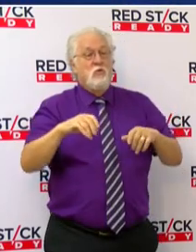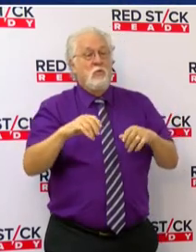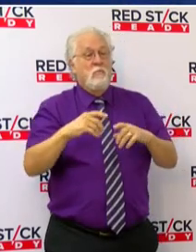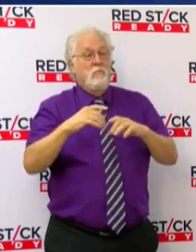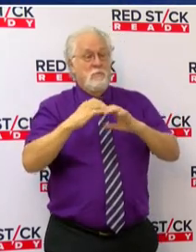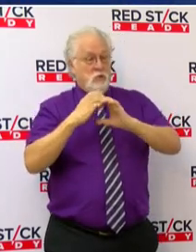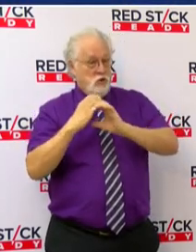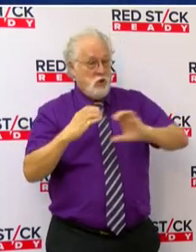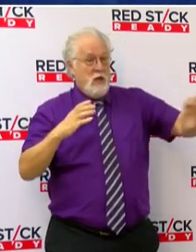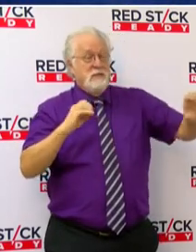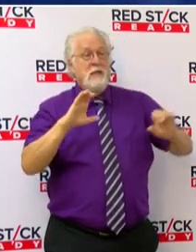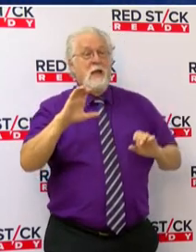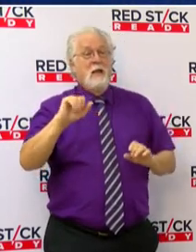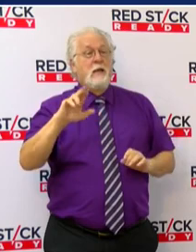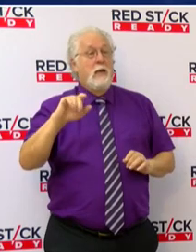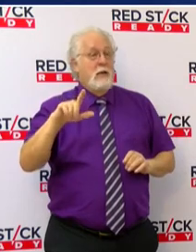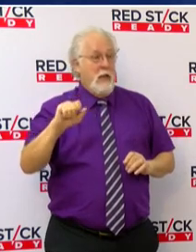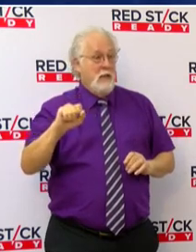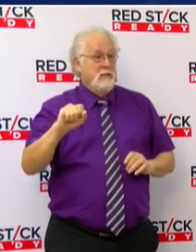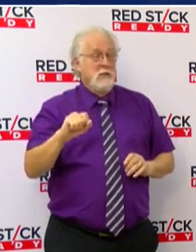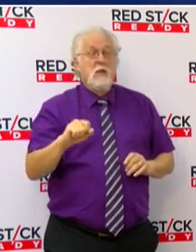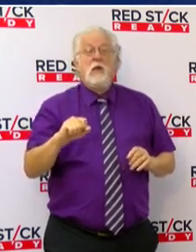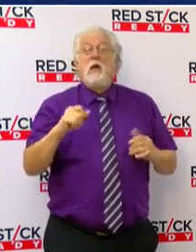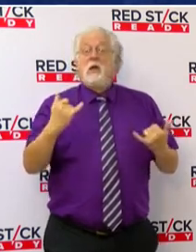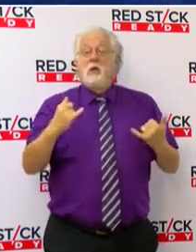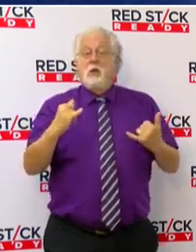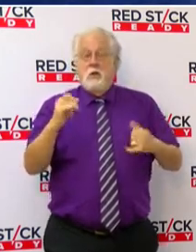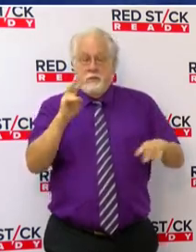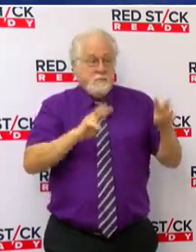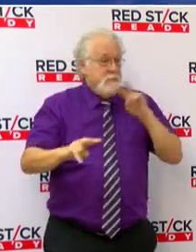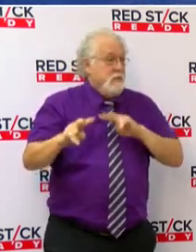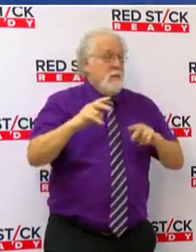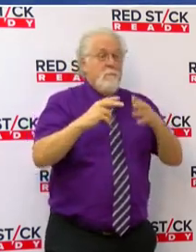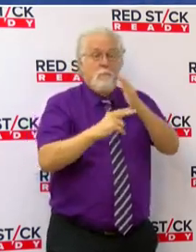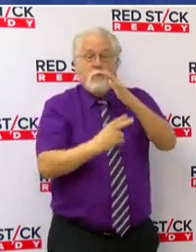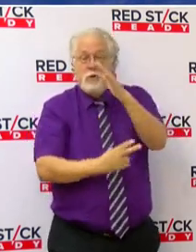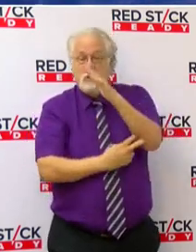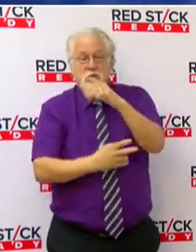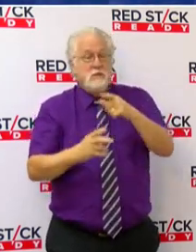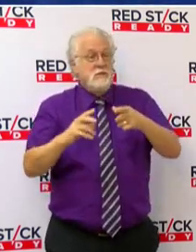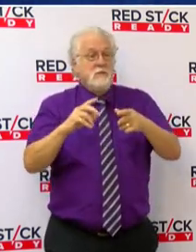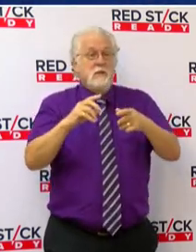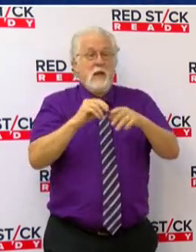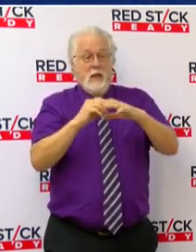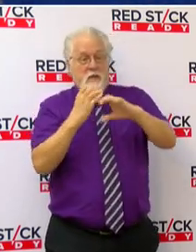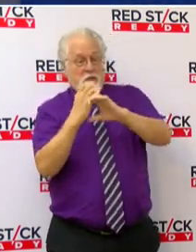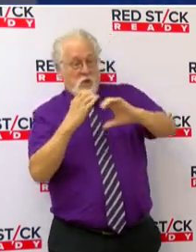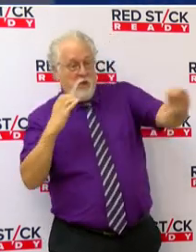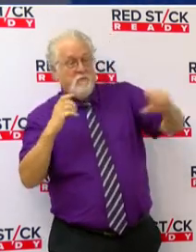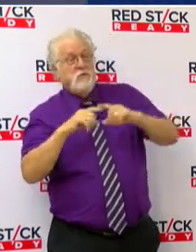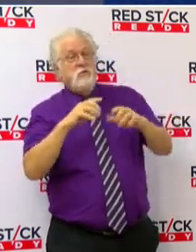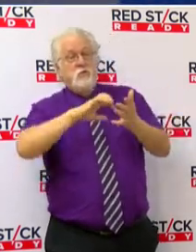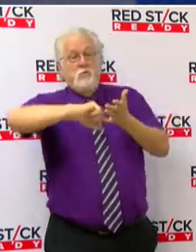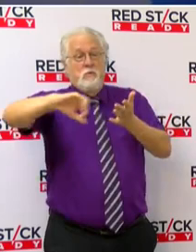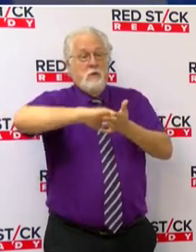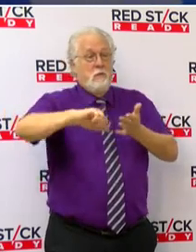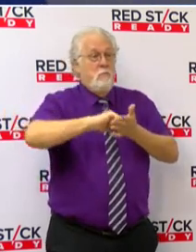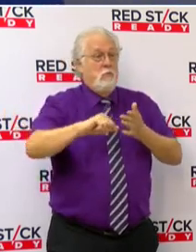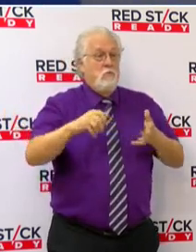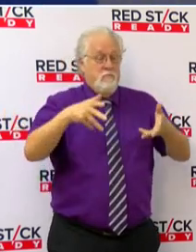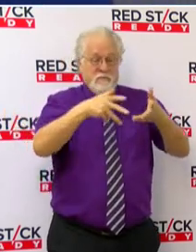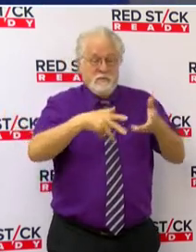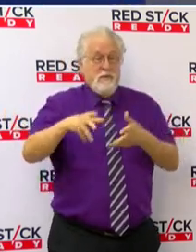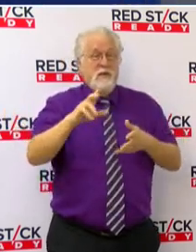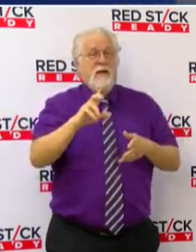and canals. Currently, crews are patrolling bridges and culverts to remove any debris. This is in addition to our